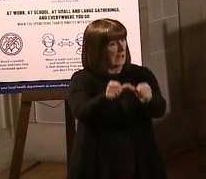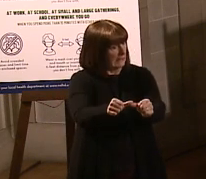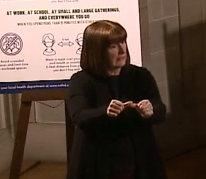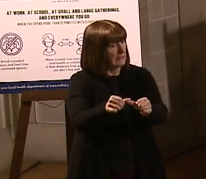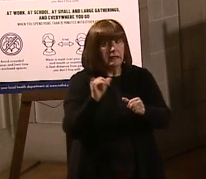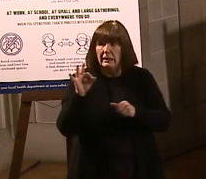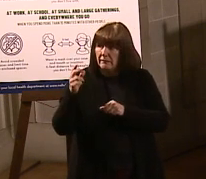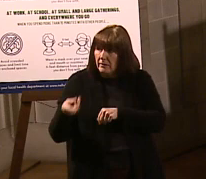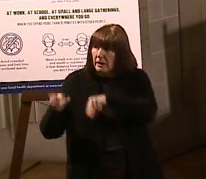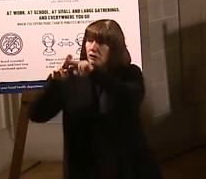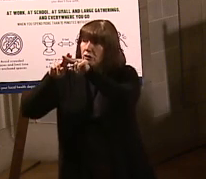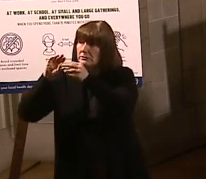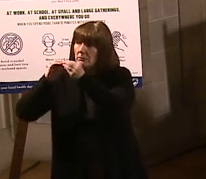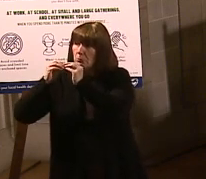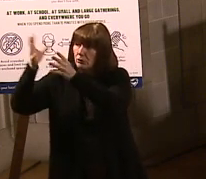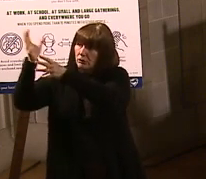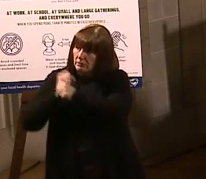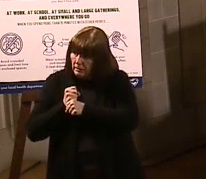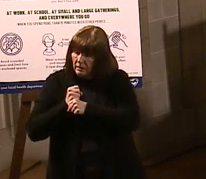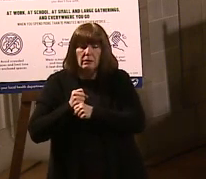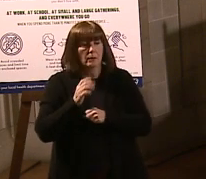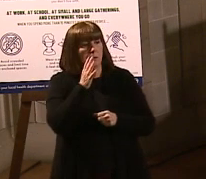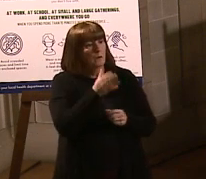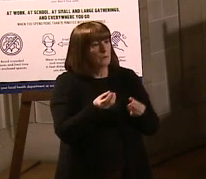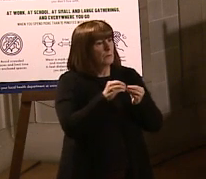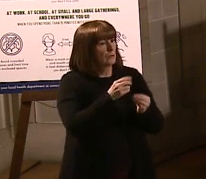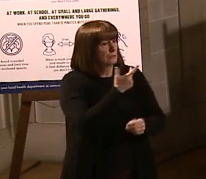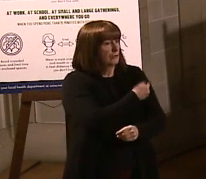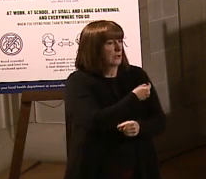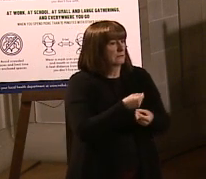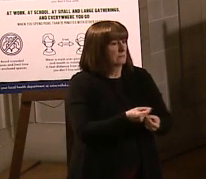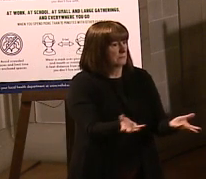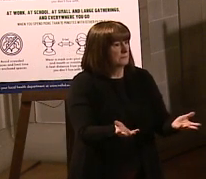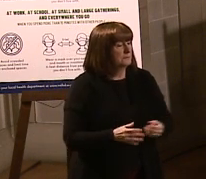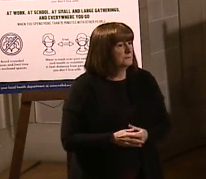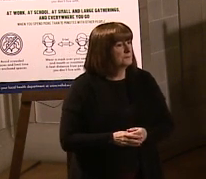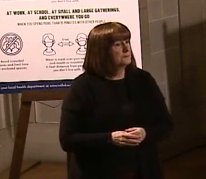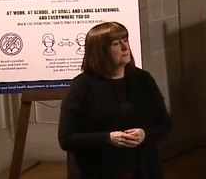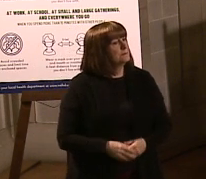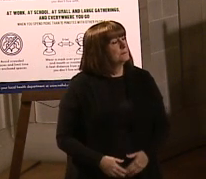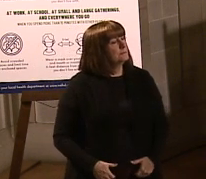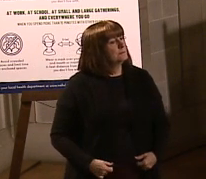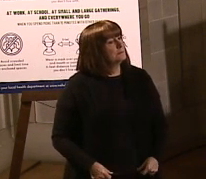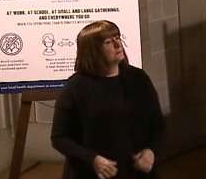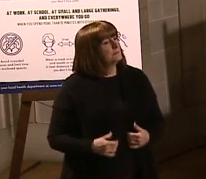Do you have any data on what percentage of health care workers are taking the vaccine?